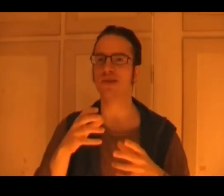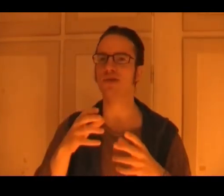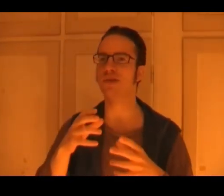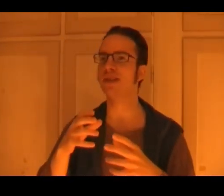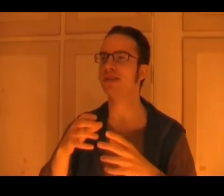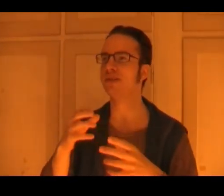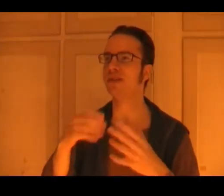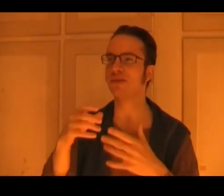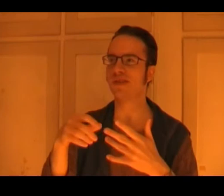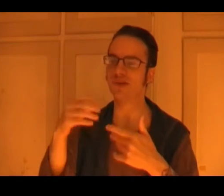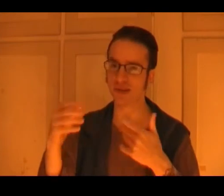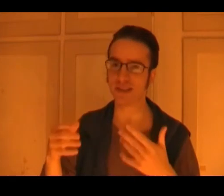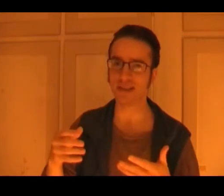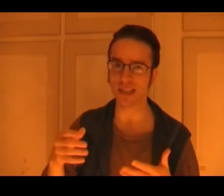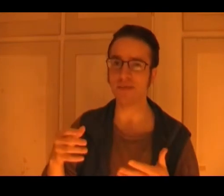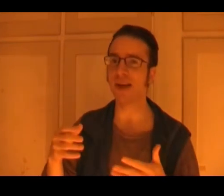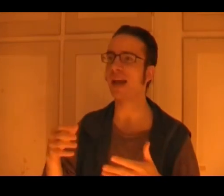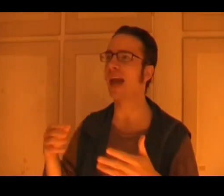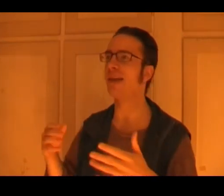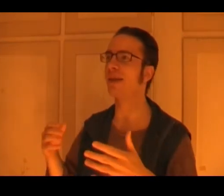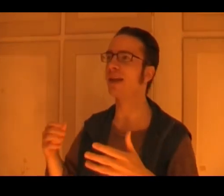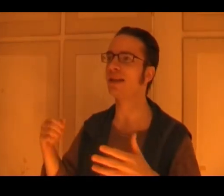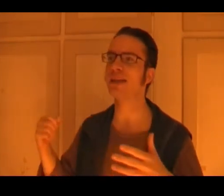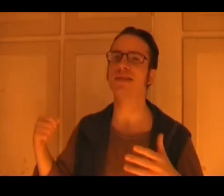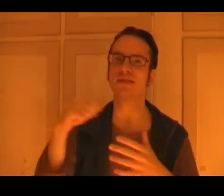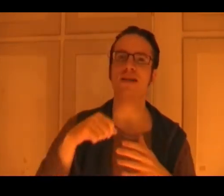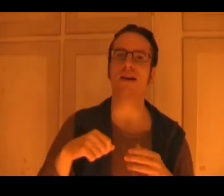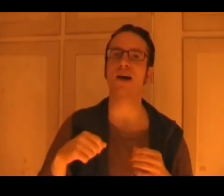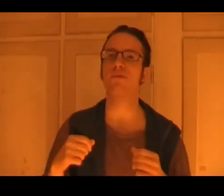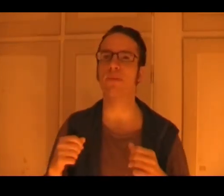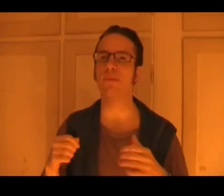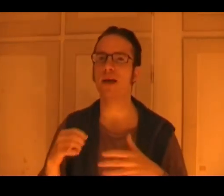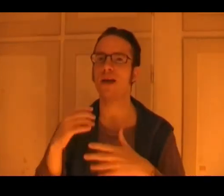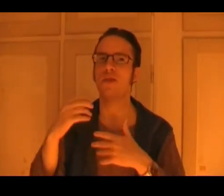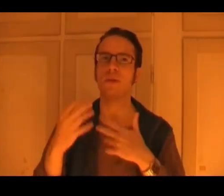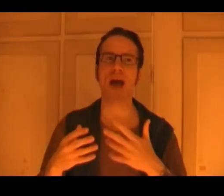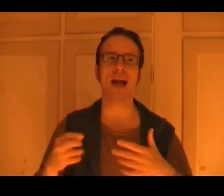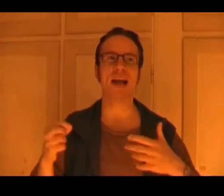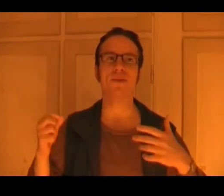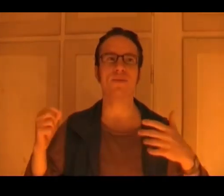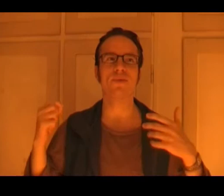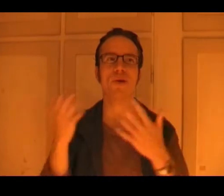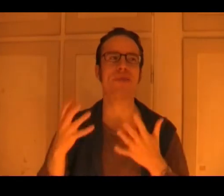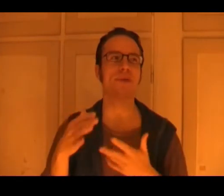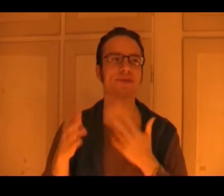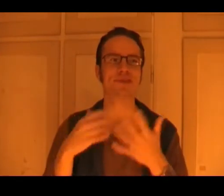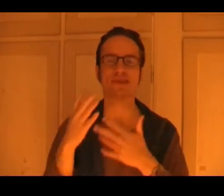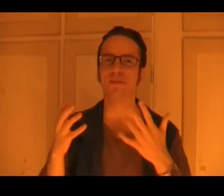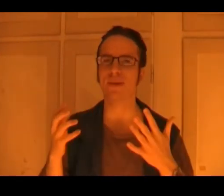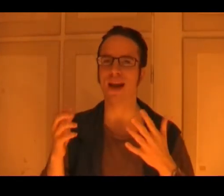Yuri, he notices Yuri leaving, and then he gets knocked out from the back. I don't know if that was some kind